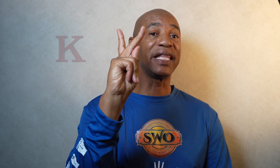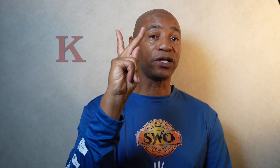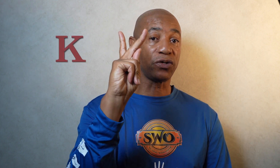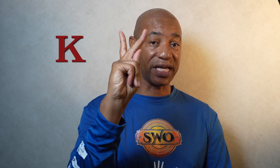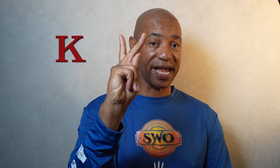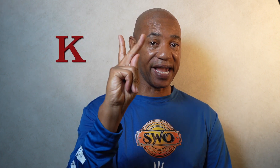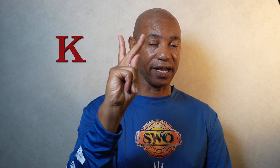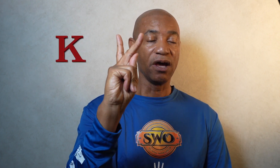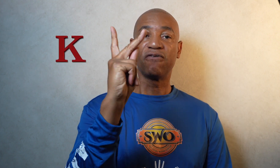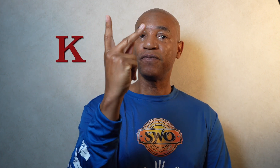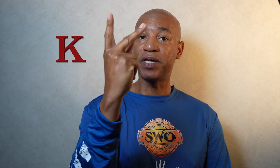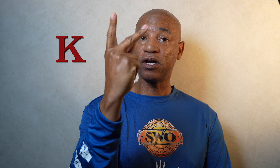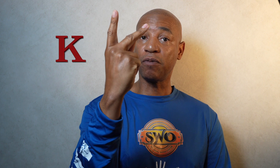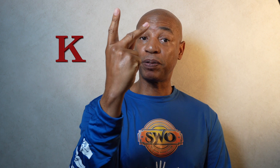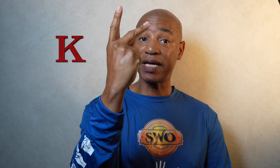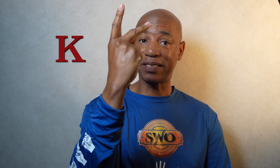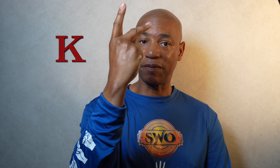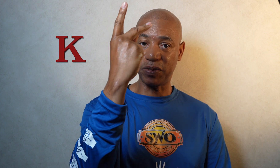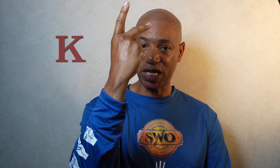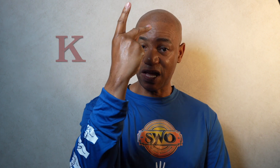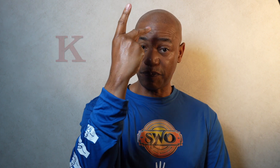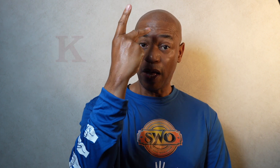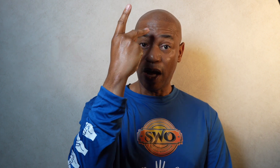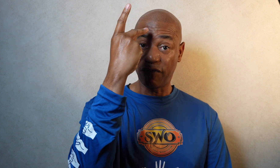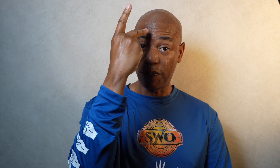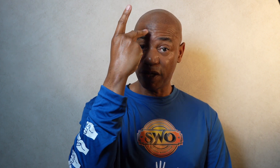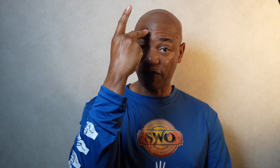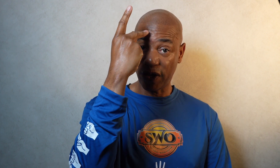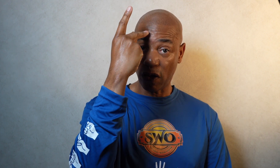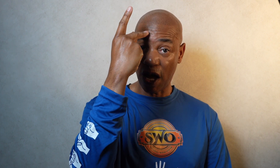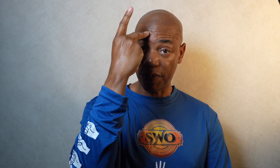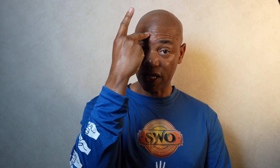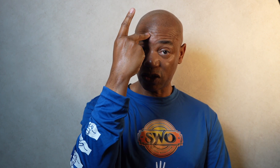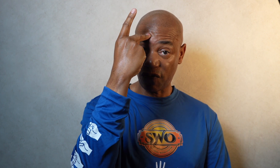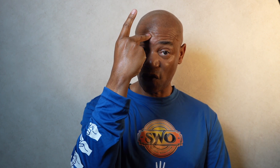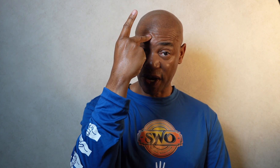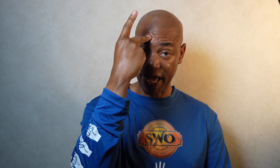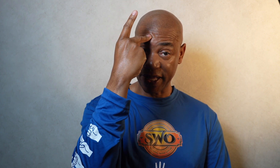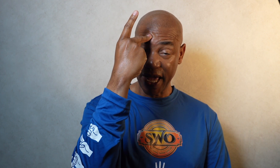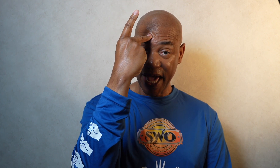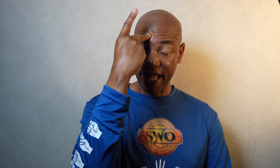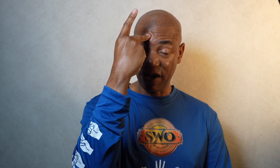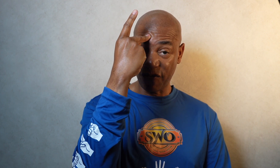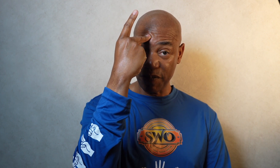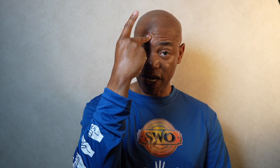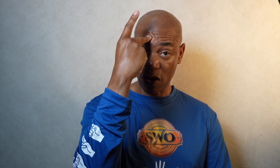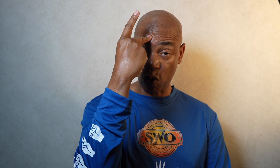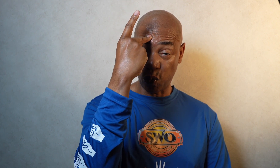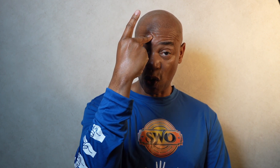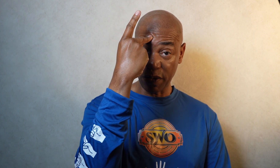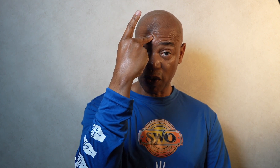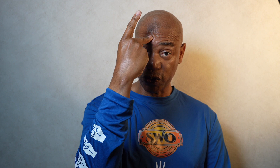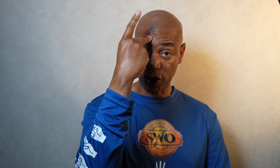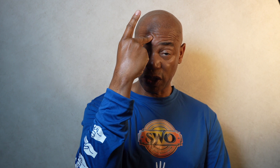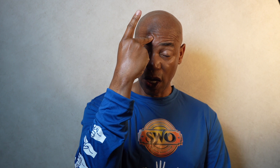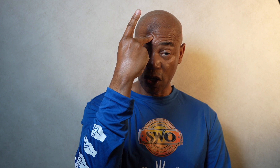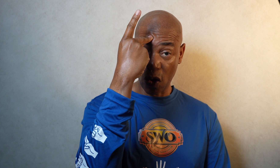letter k. From here place the tip of the middle finger up against the forehead and then from here with one motion go